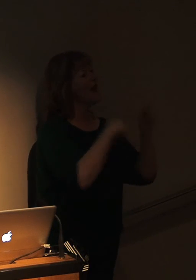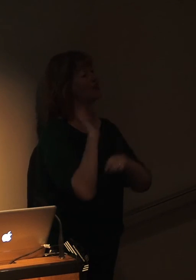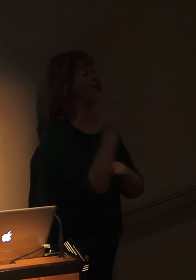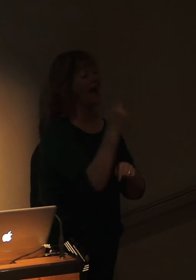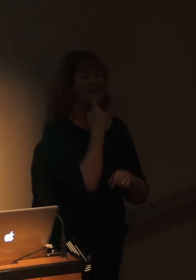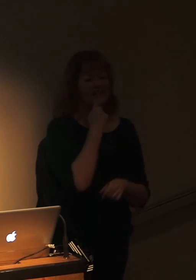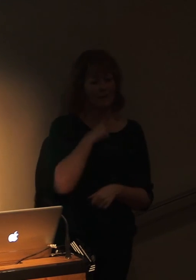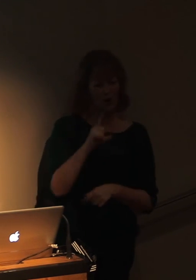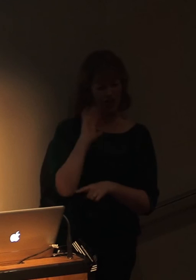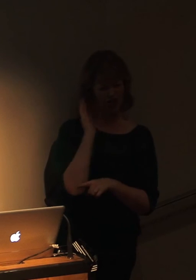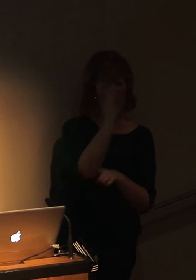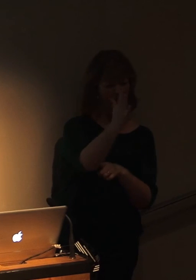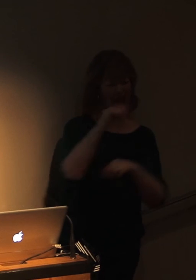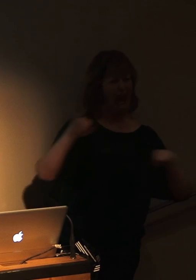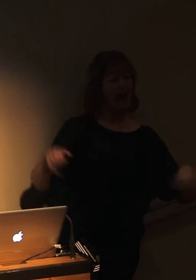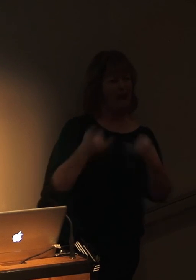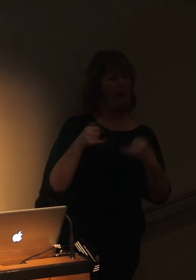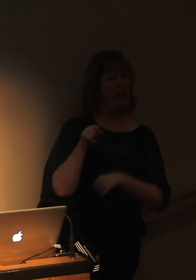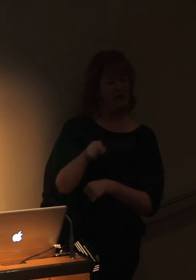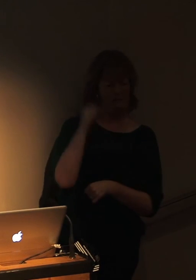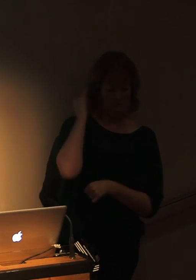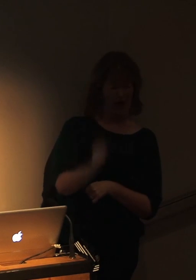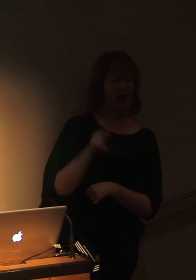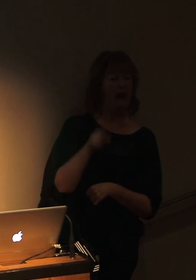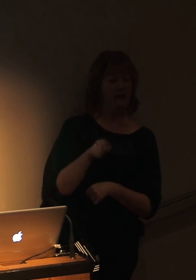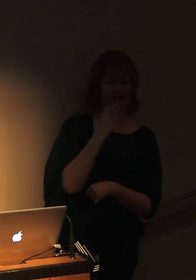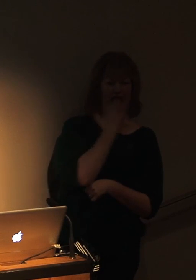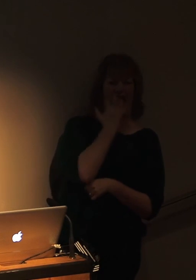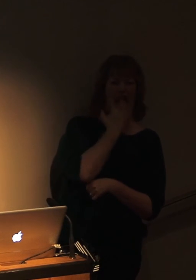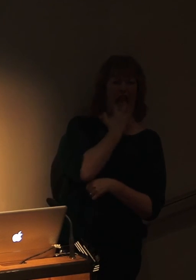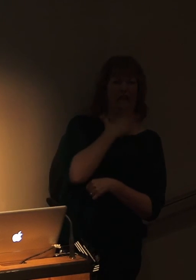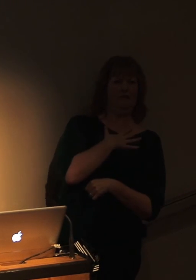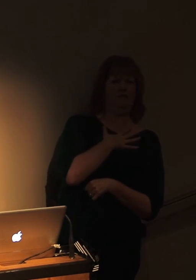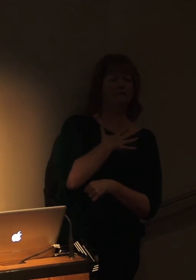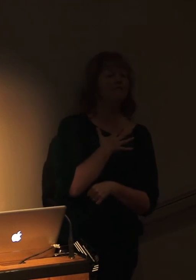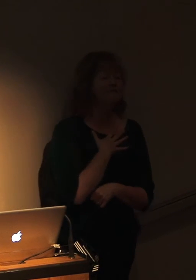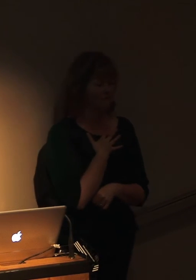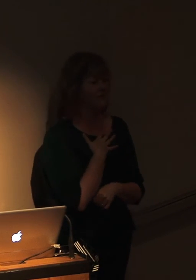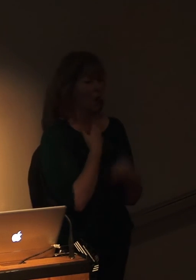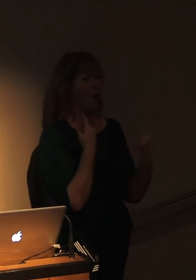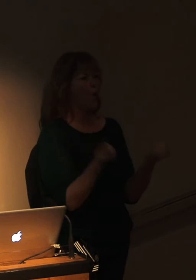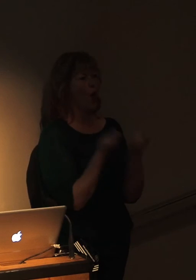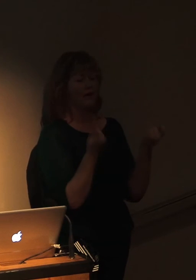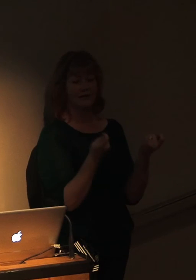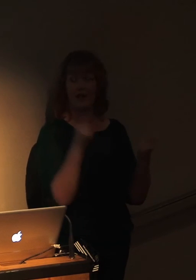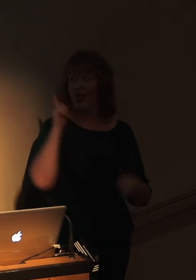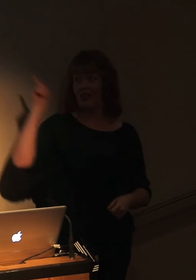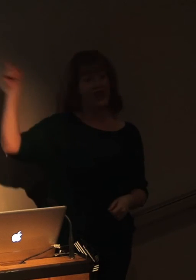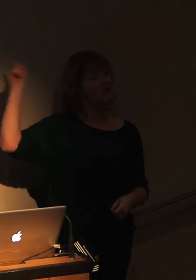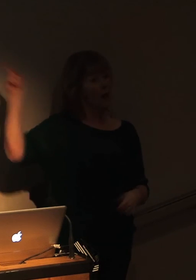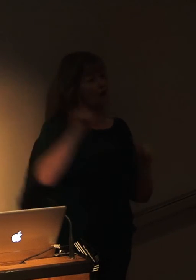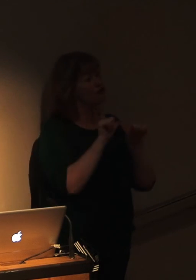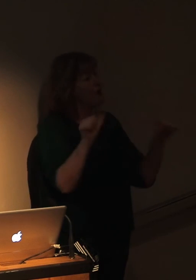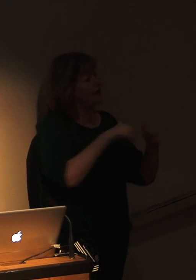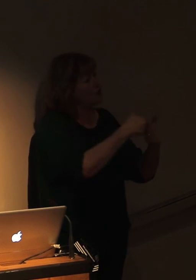up is say the word shark and people want to watch it because they're afraid of them. Well, in this case, we had a great story. But what we hadn't